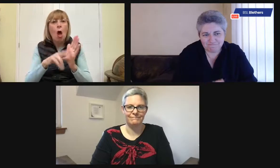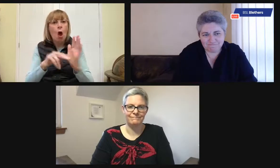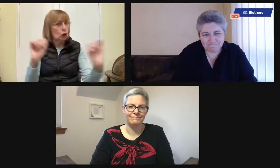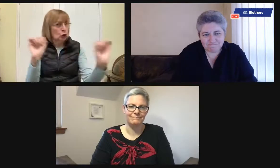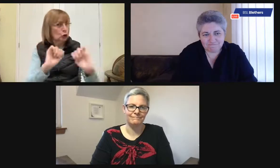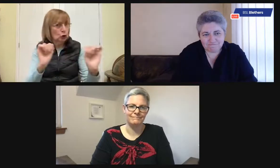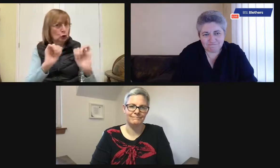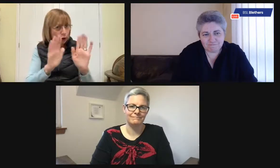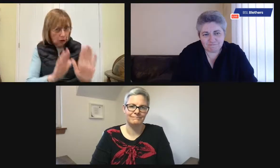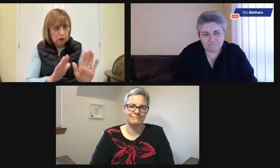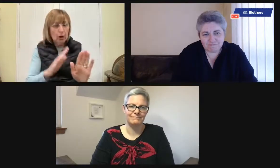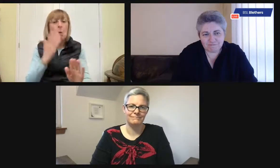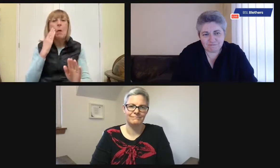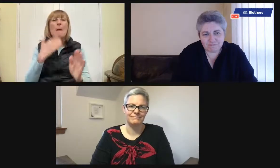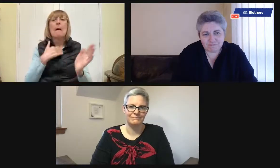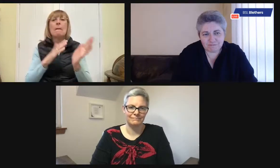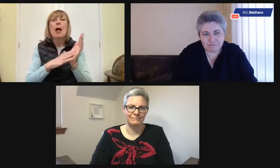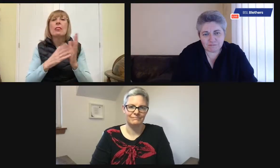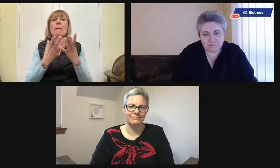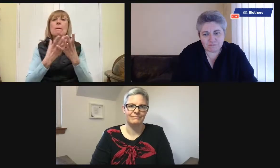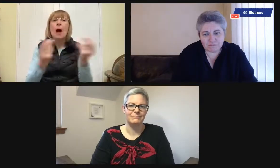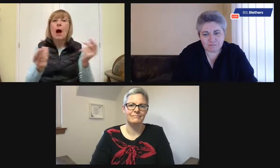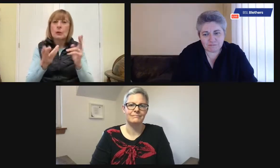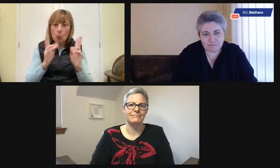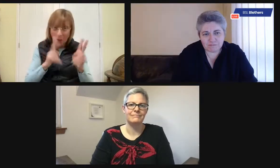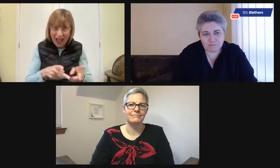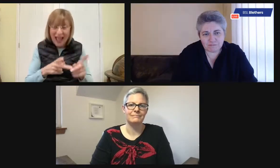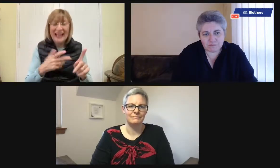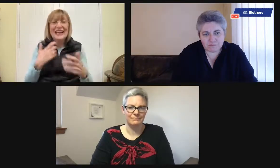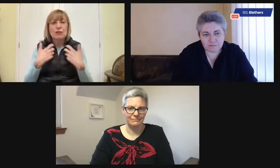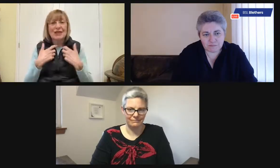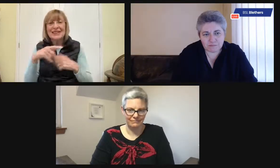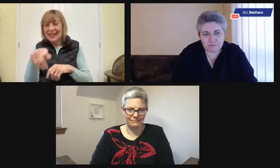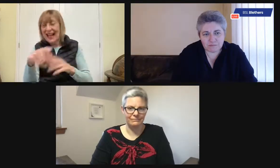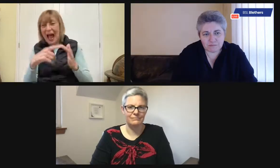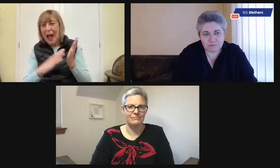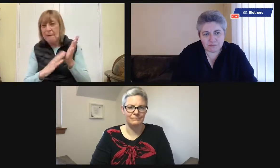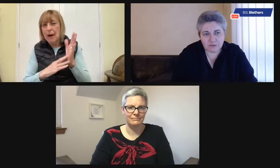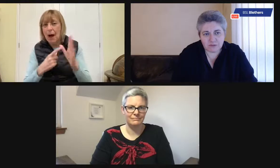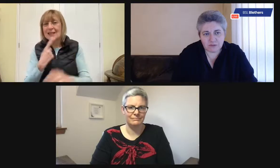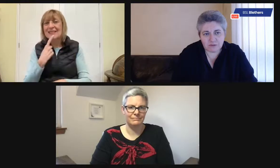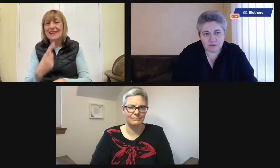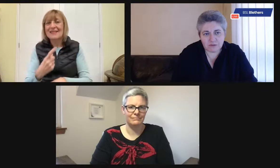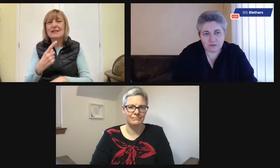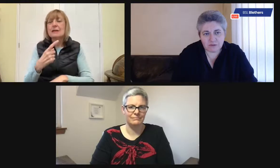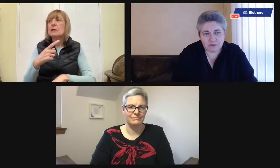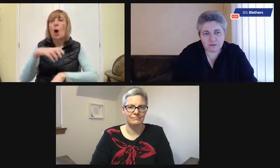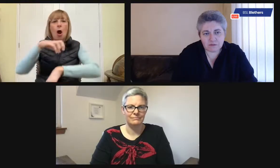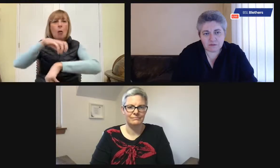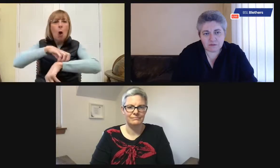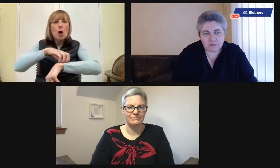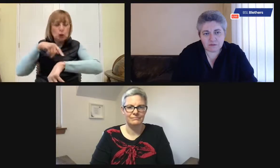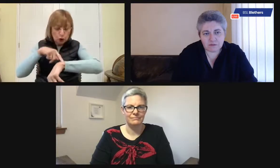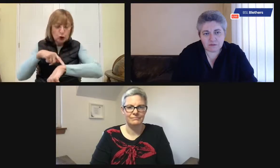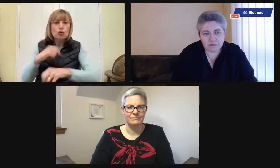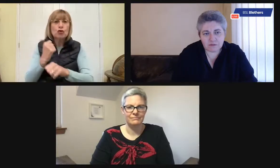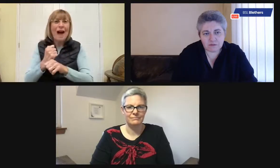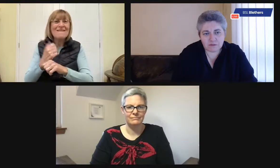And now, of course, the digital equipment. But there wasn't at the time, when my mother